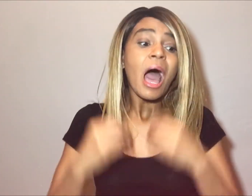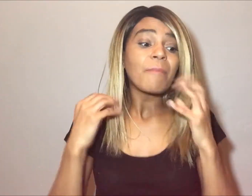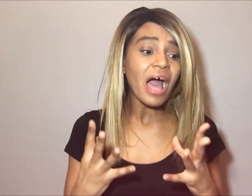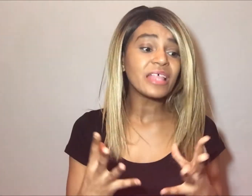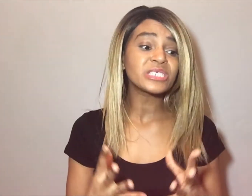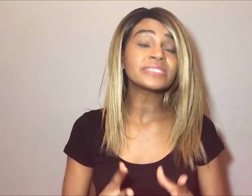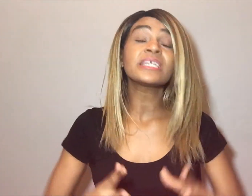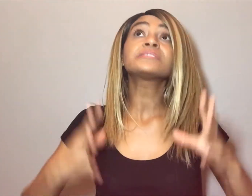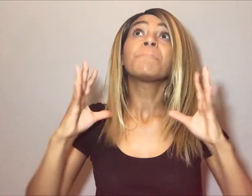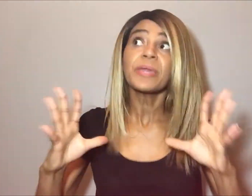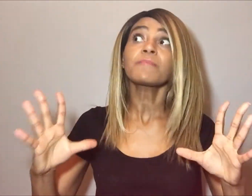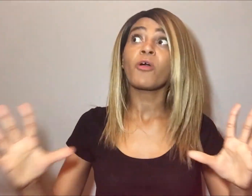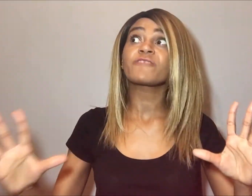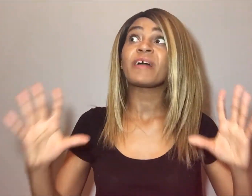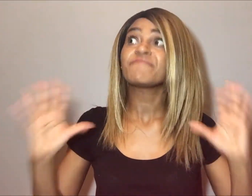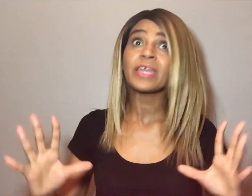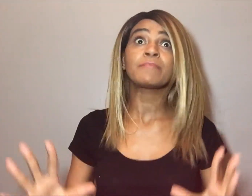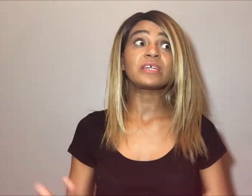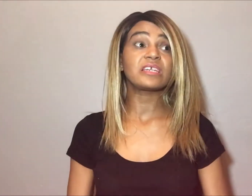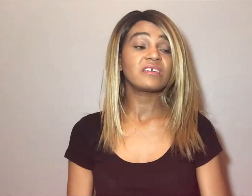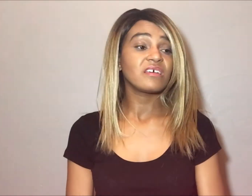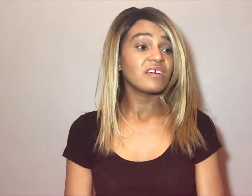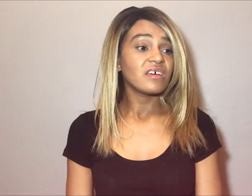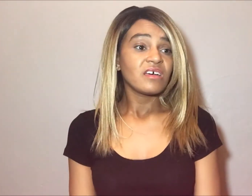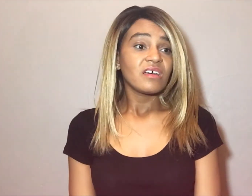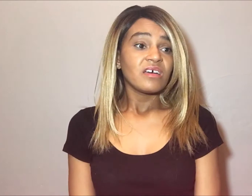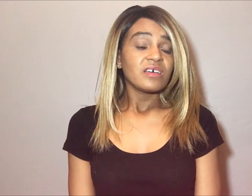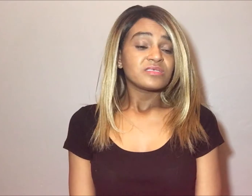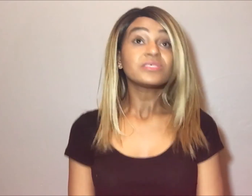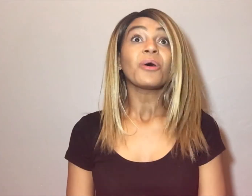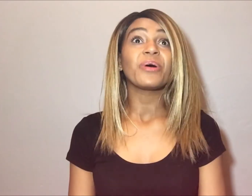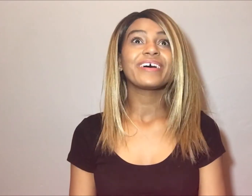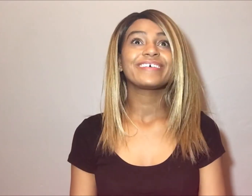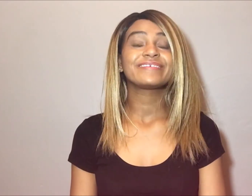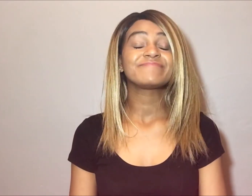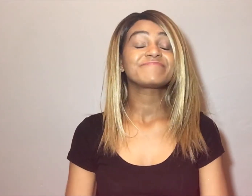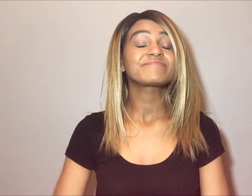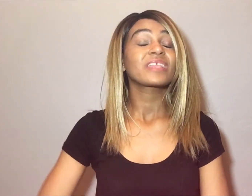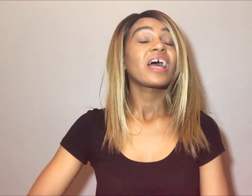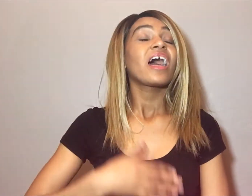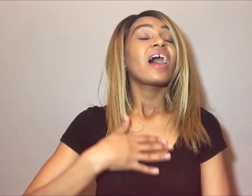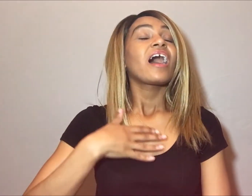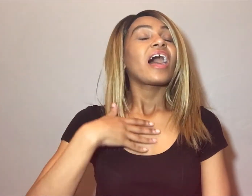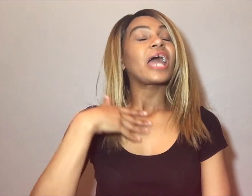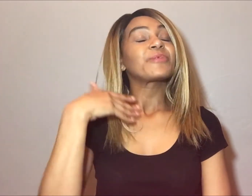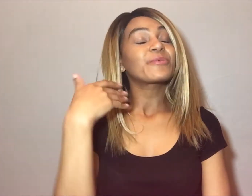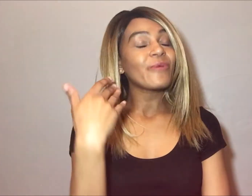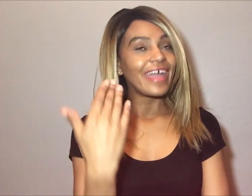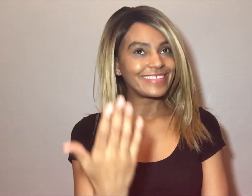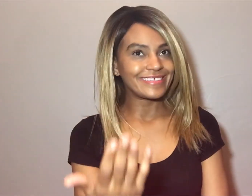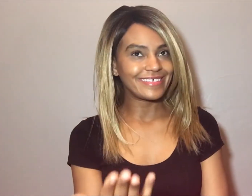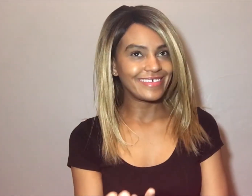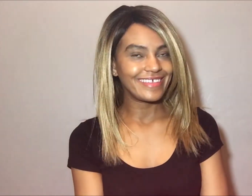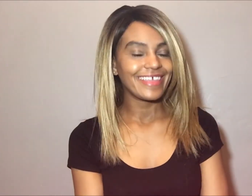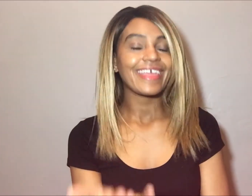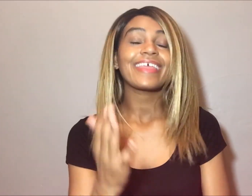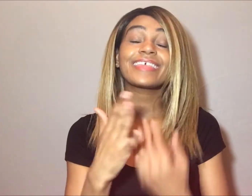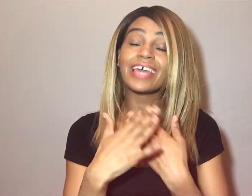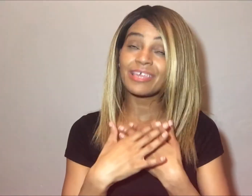because apologizing is a big part of my family. So, I regret